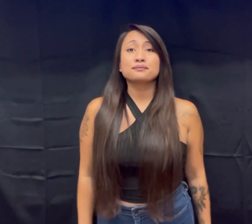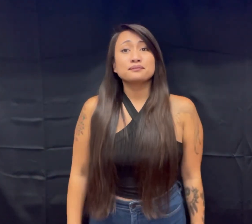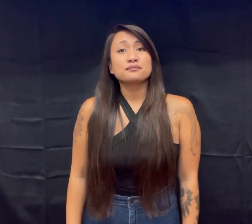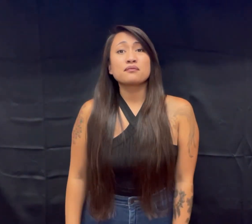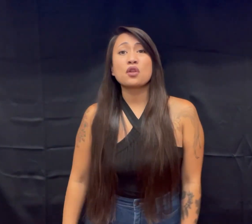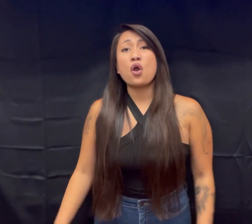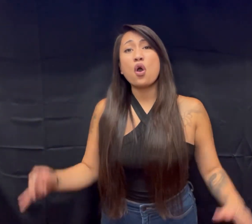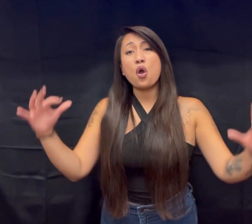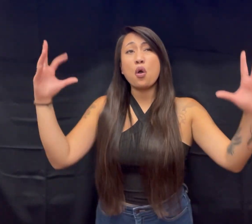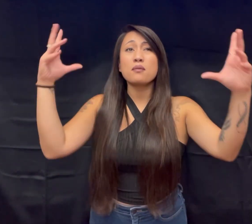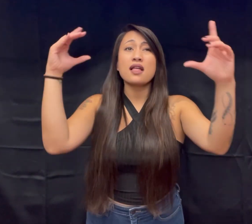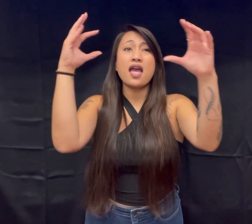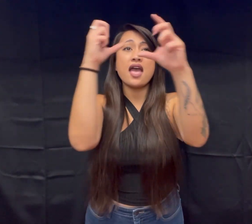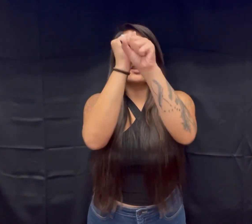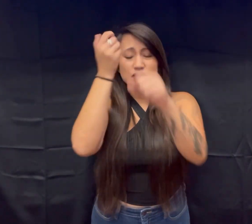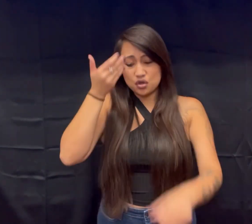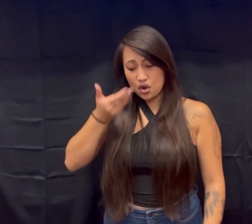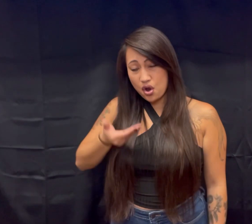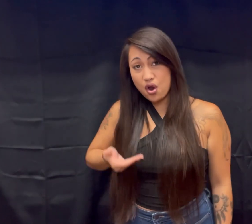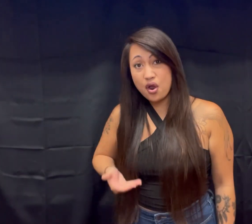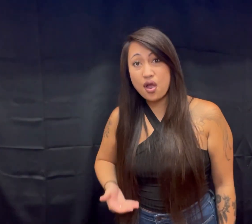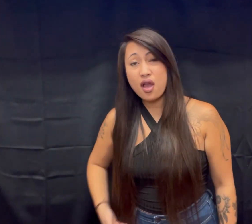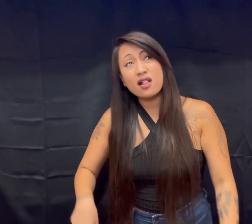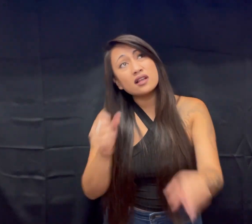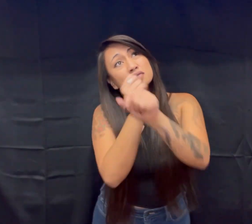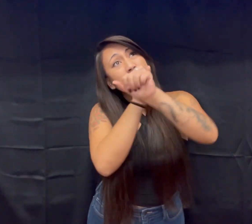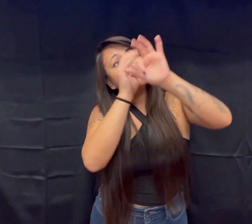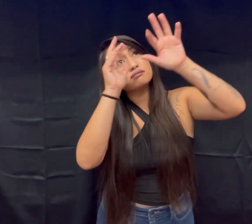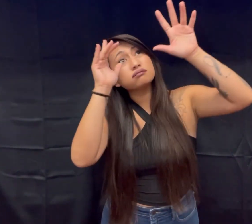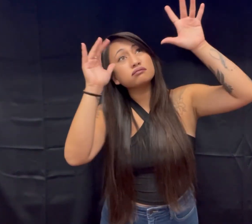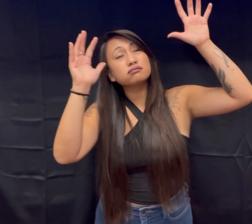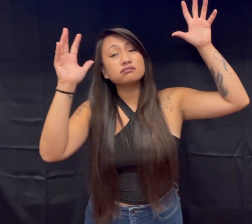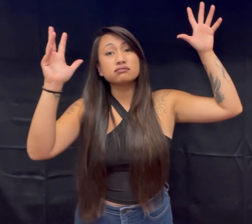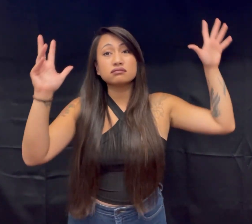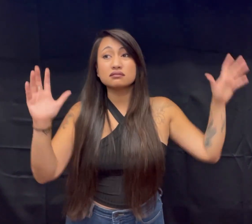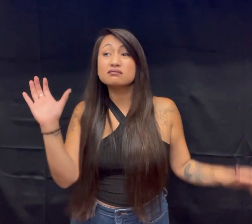Oh, way it me feel